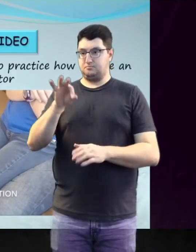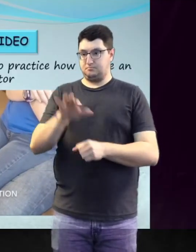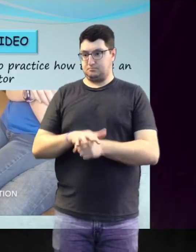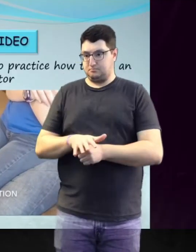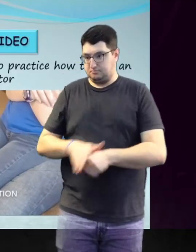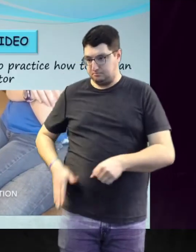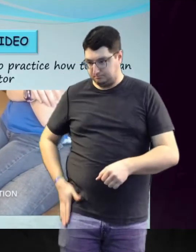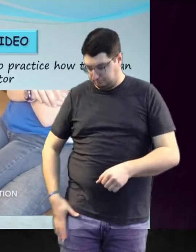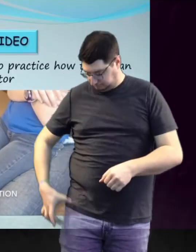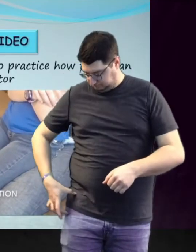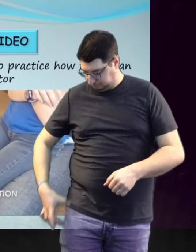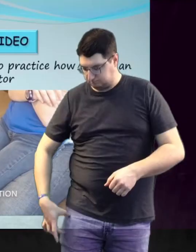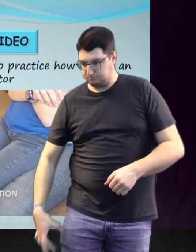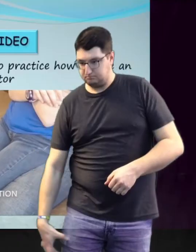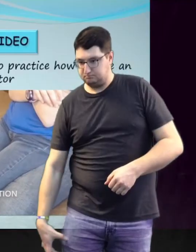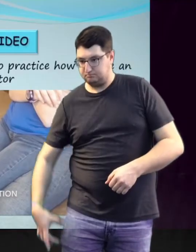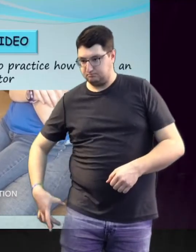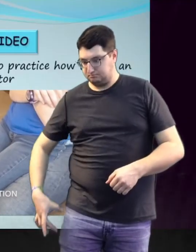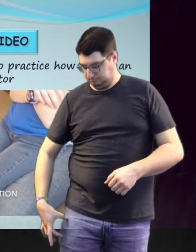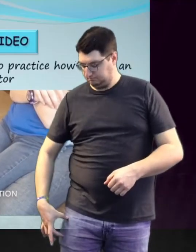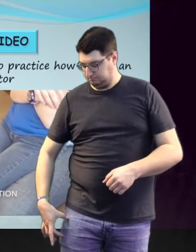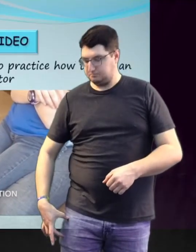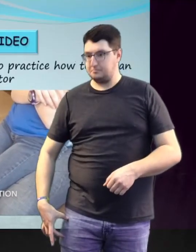Identify the injection area on the outer middle thigh.